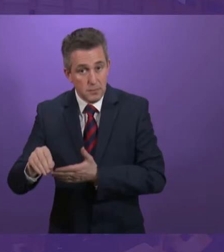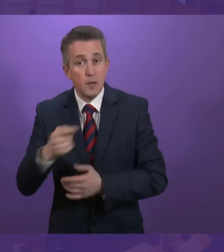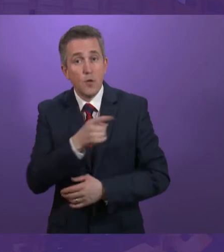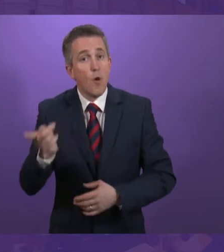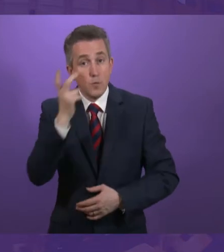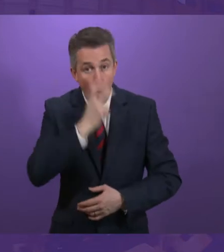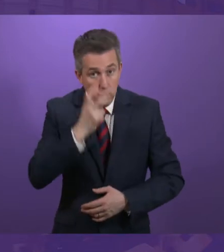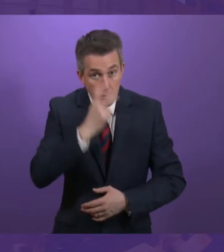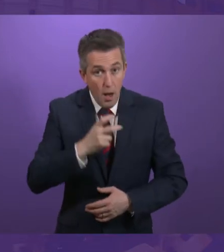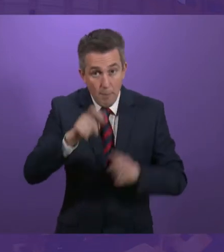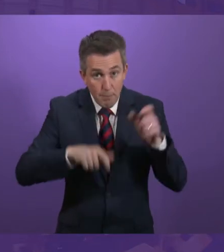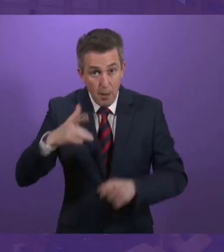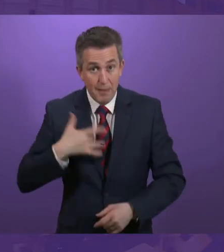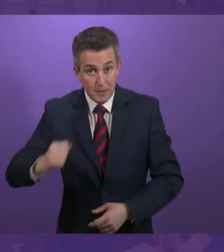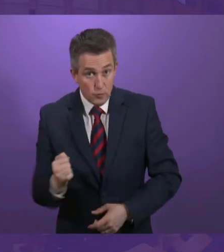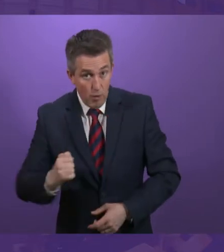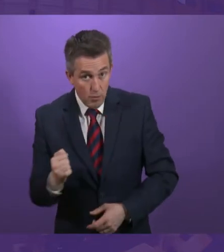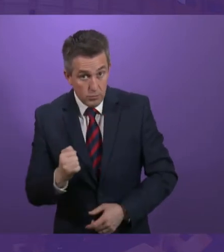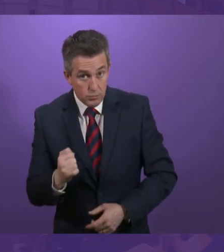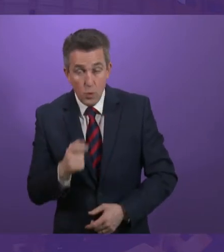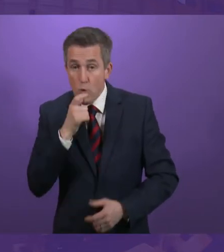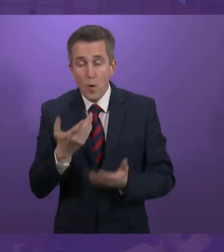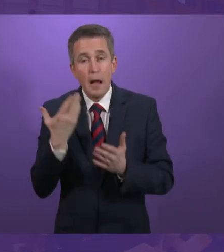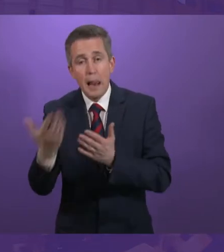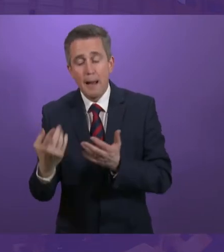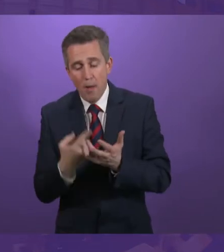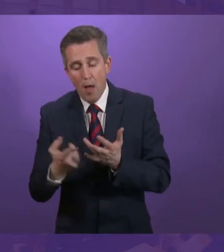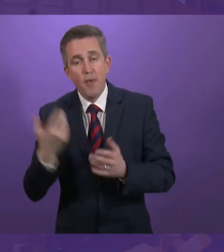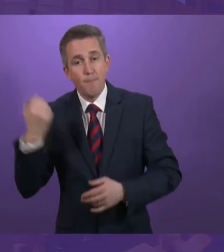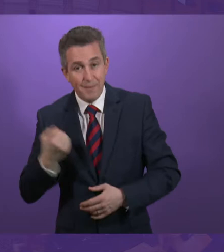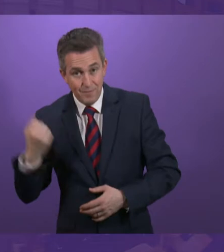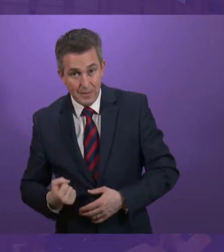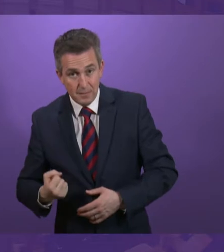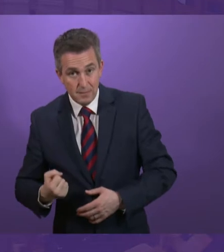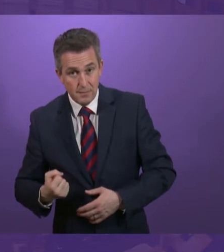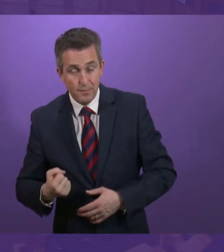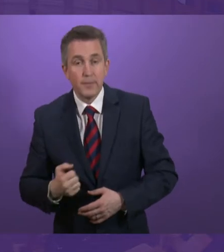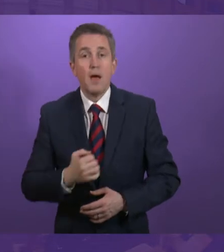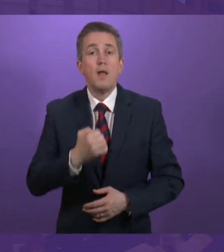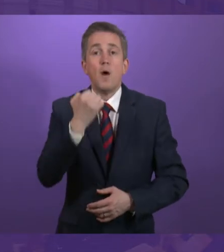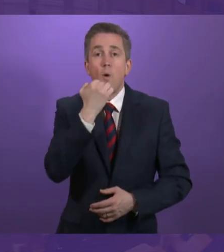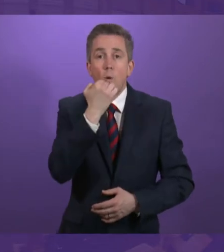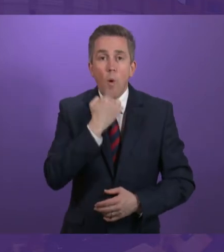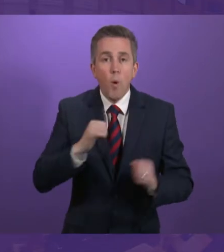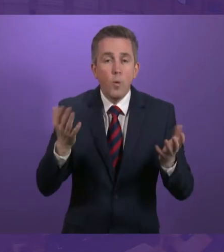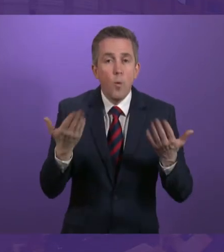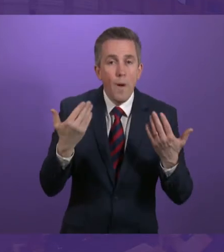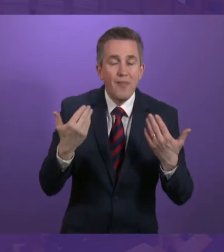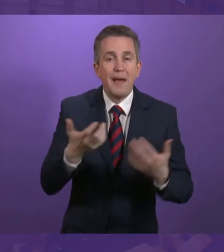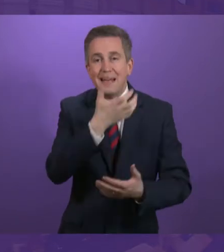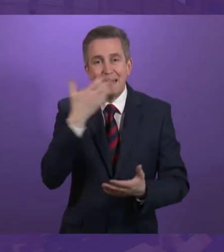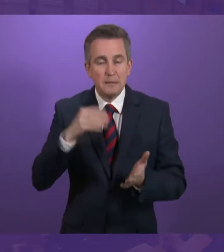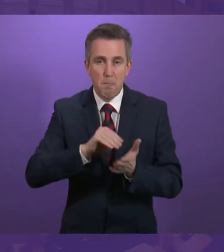people in Scotland who receive another type of payment from our agency. We will also make the first cold spell heating assistance payments too.